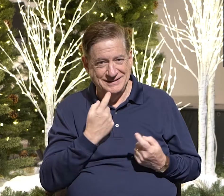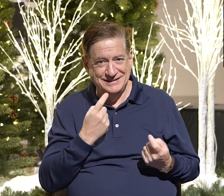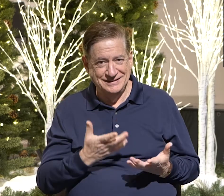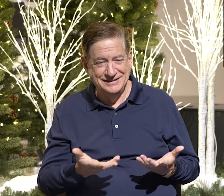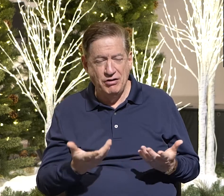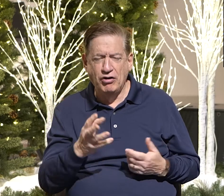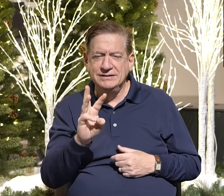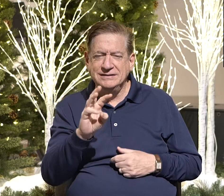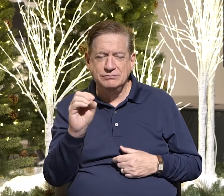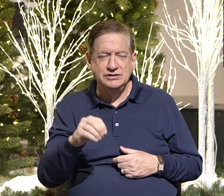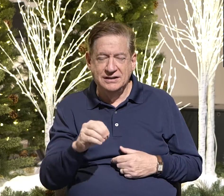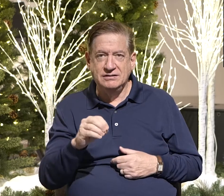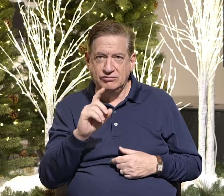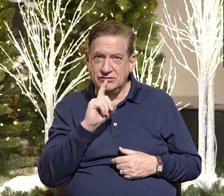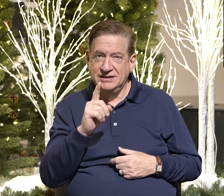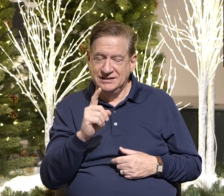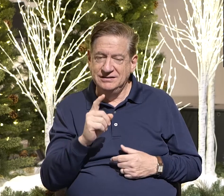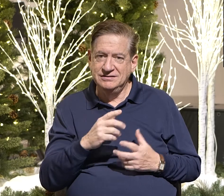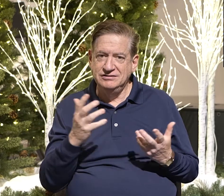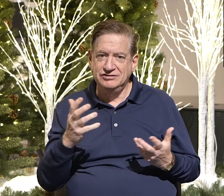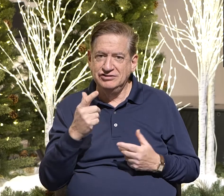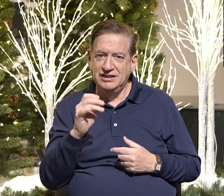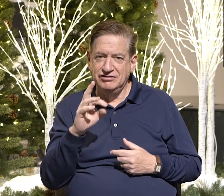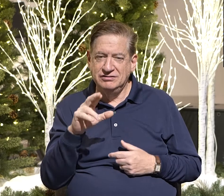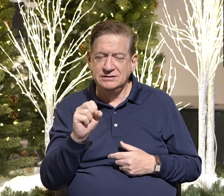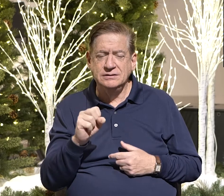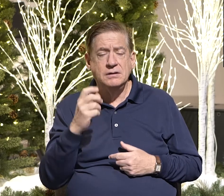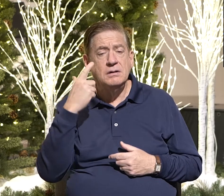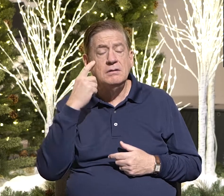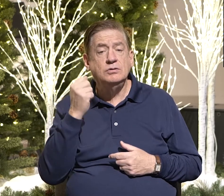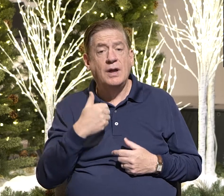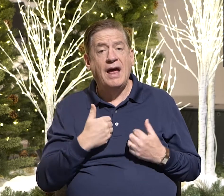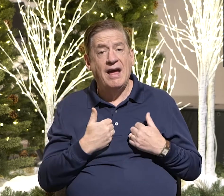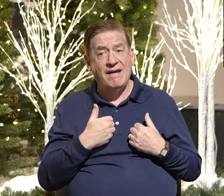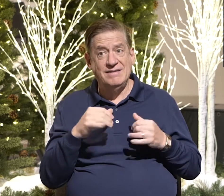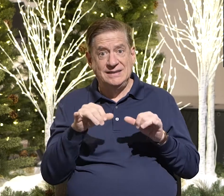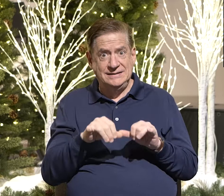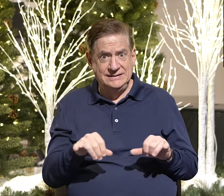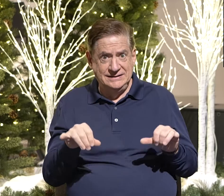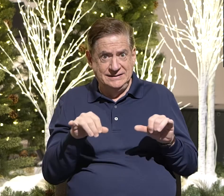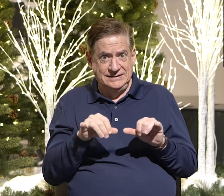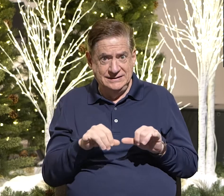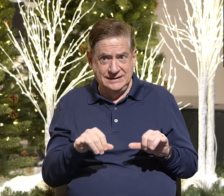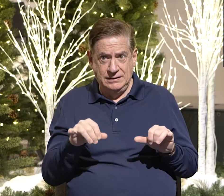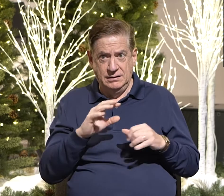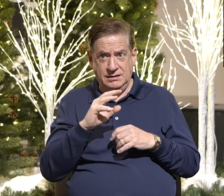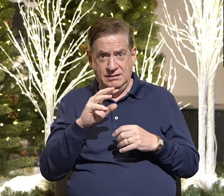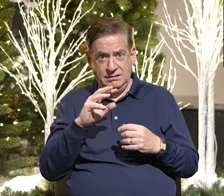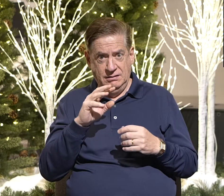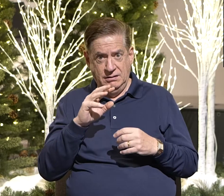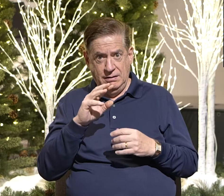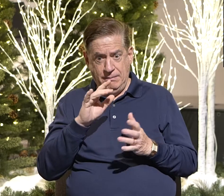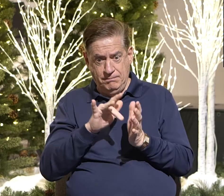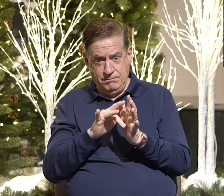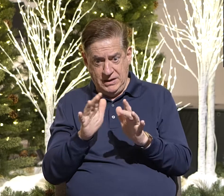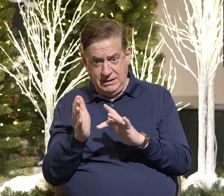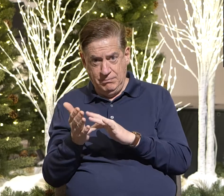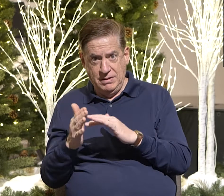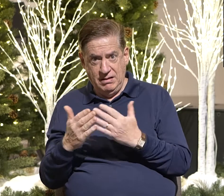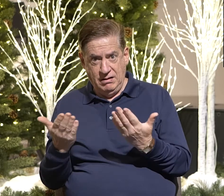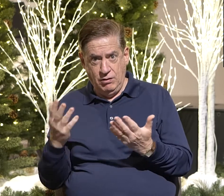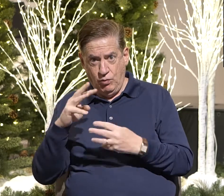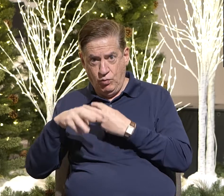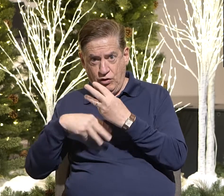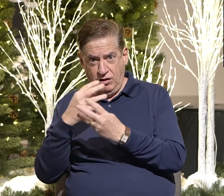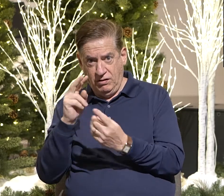Or, or 6% rather seems really generous. See, to have a consistently biblical worldview, you must go back to the